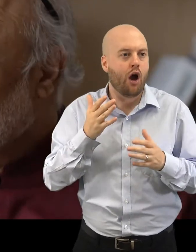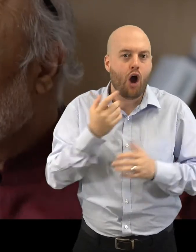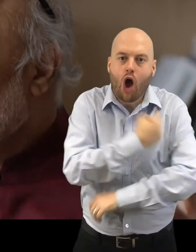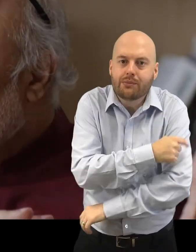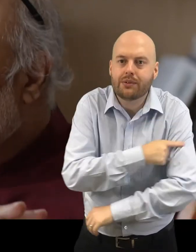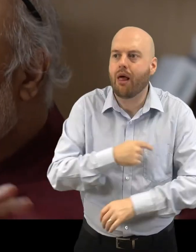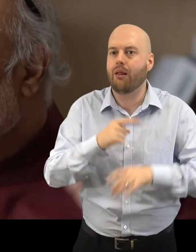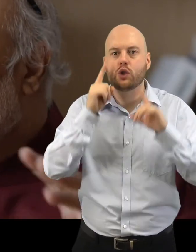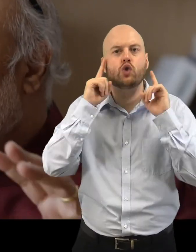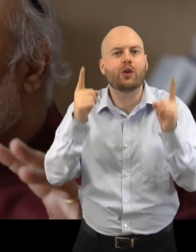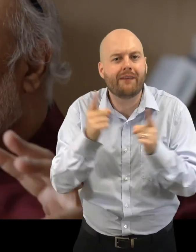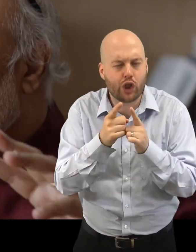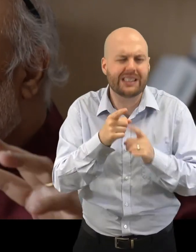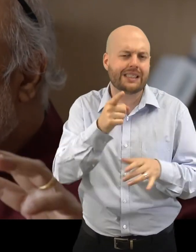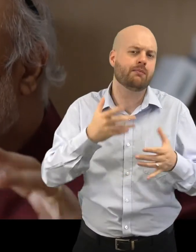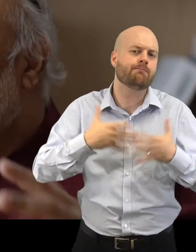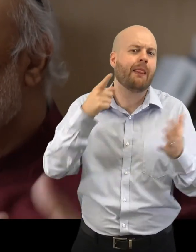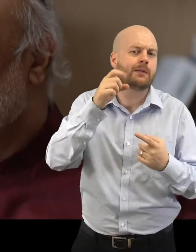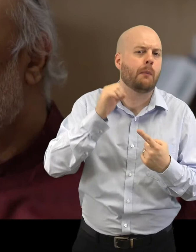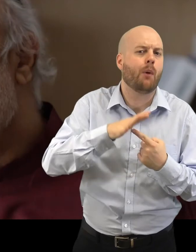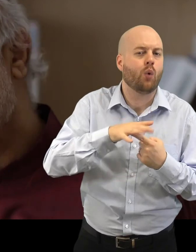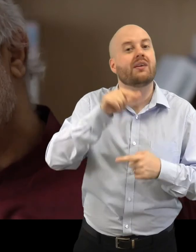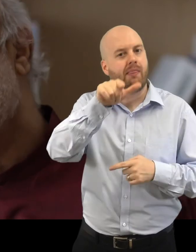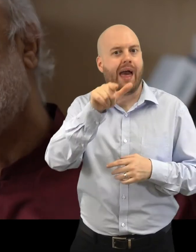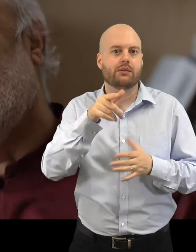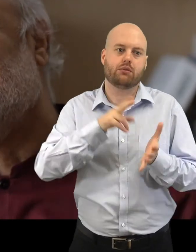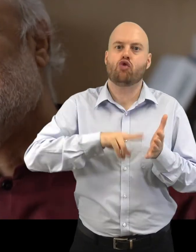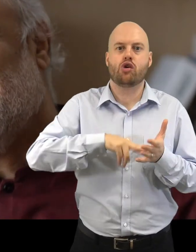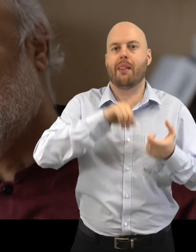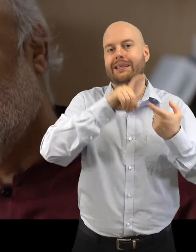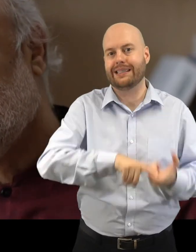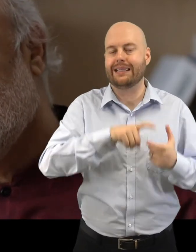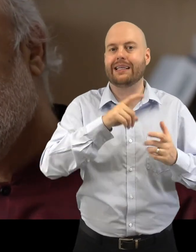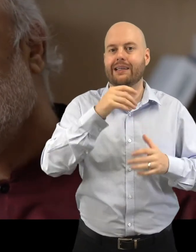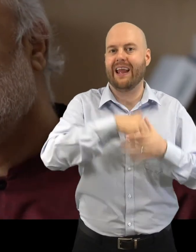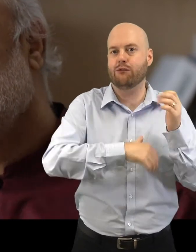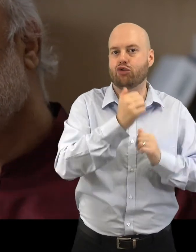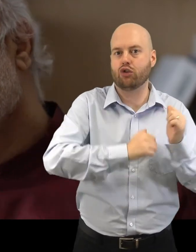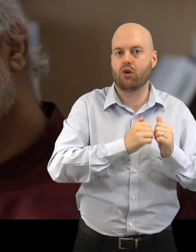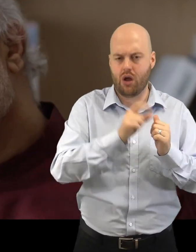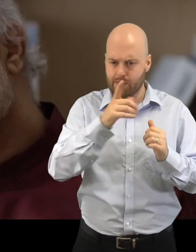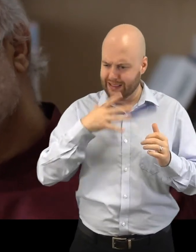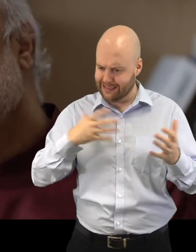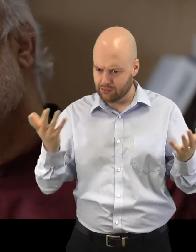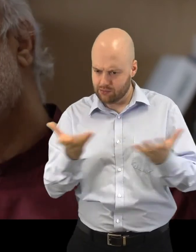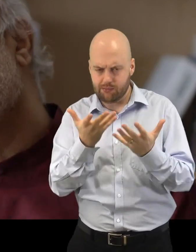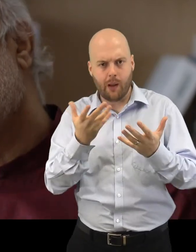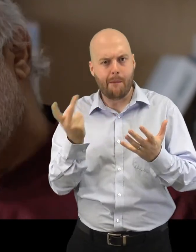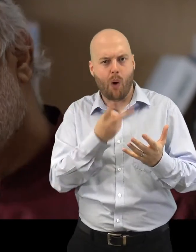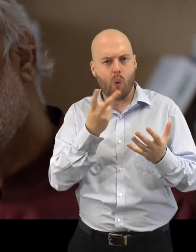markets where there's a kind of blur between the physical and the social. But, you know, there's also an important category,